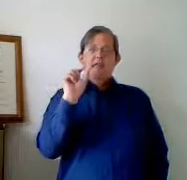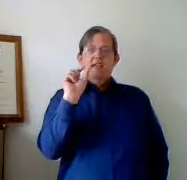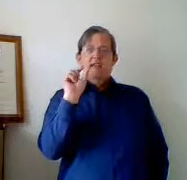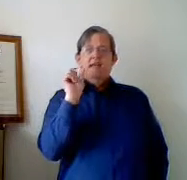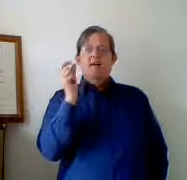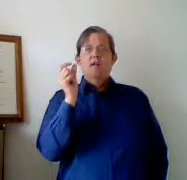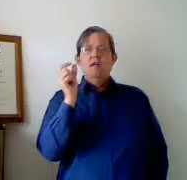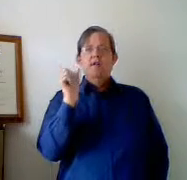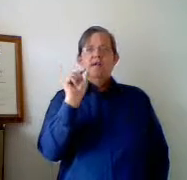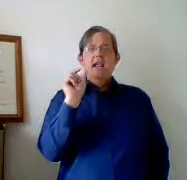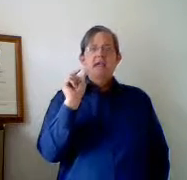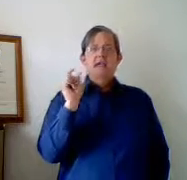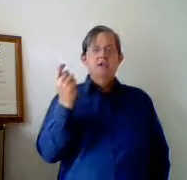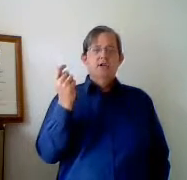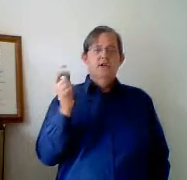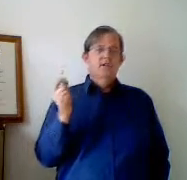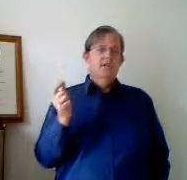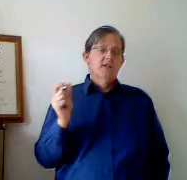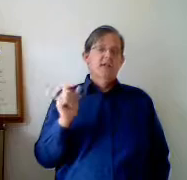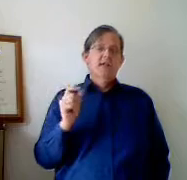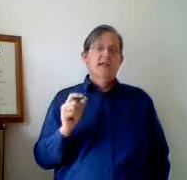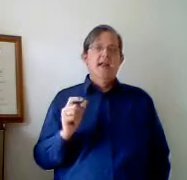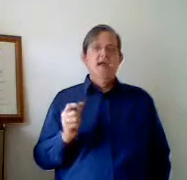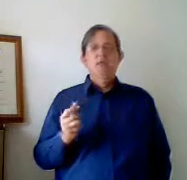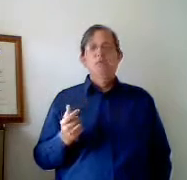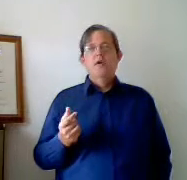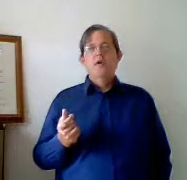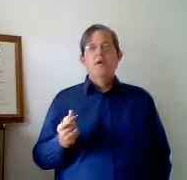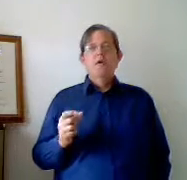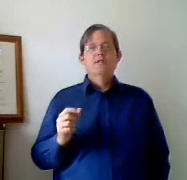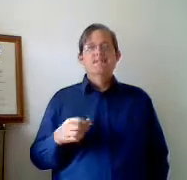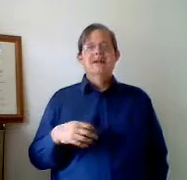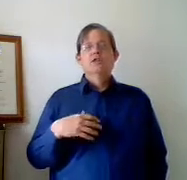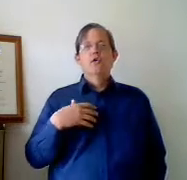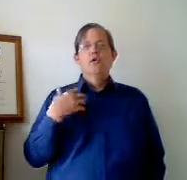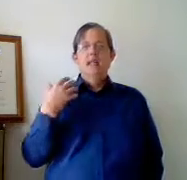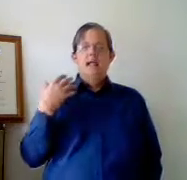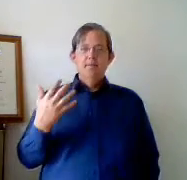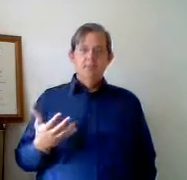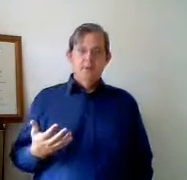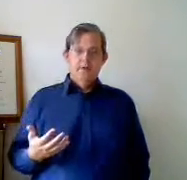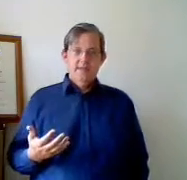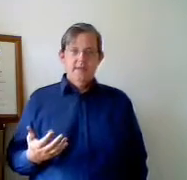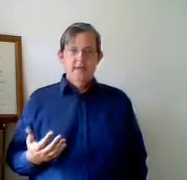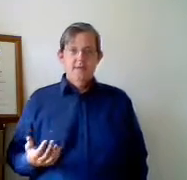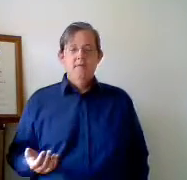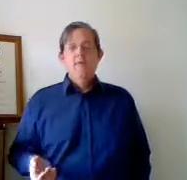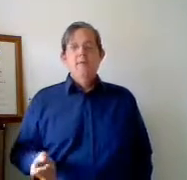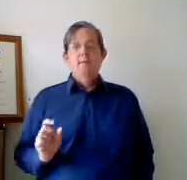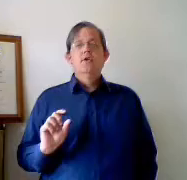the level of name that is used is a good indicator as to whether or not the person is actually going to be able to do anything for you. People